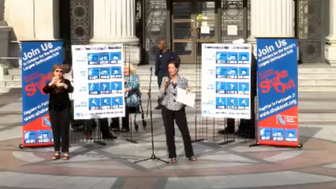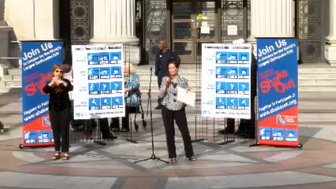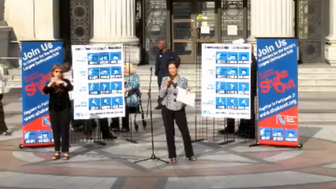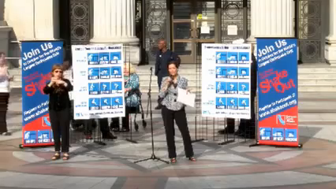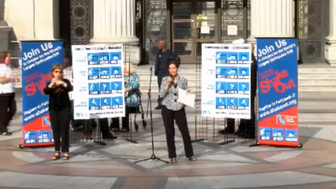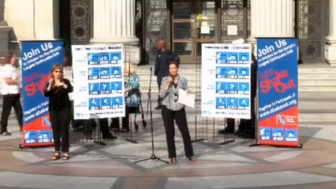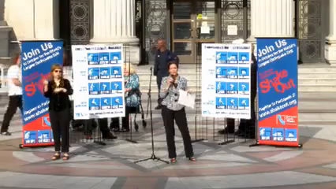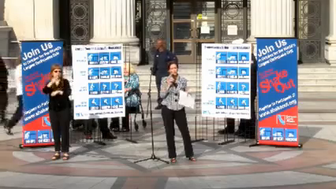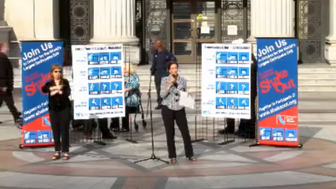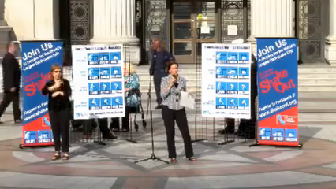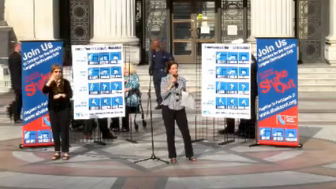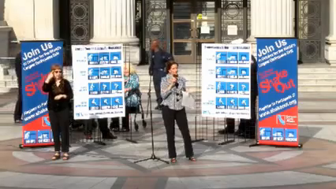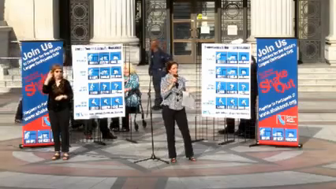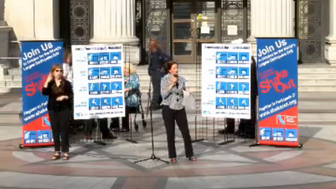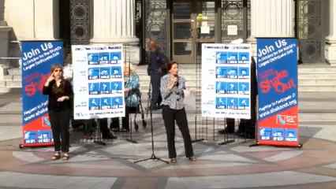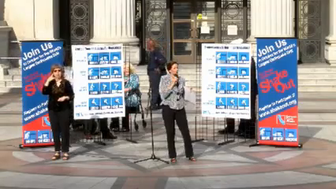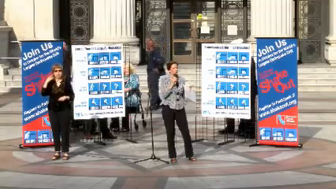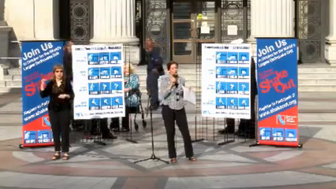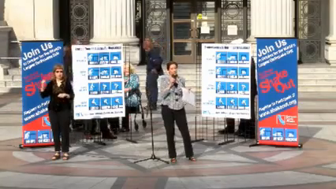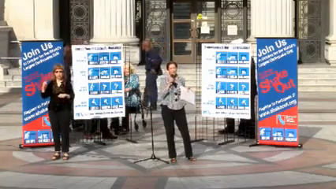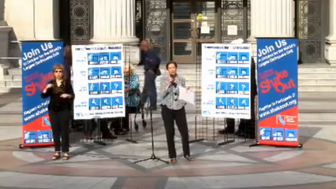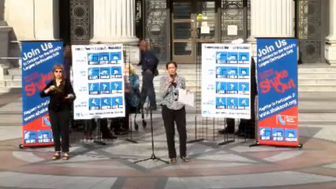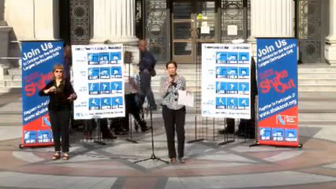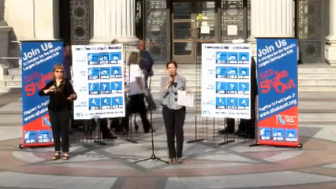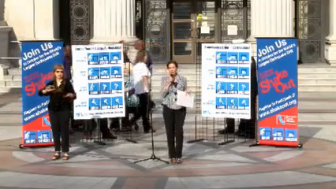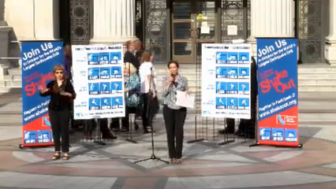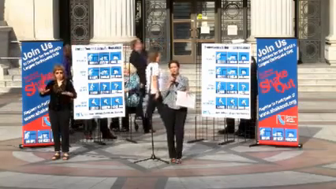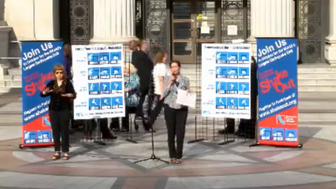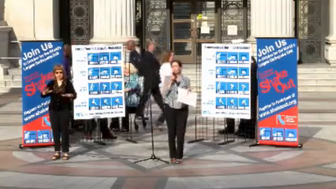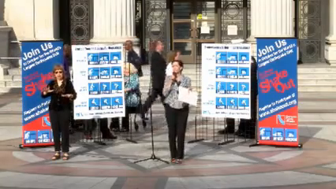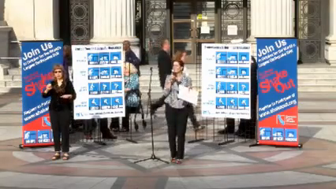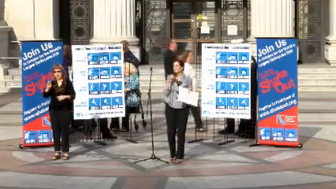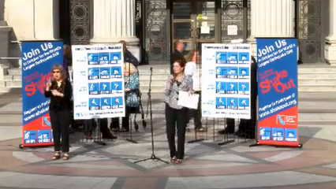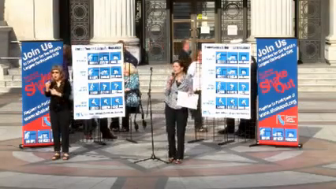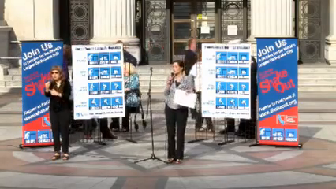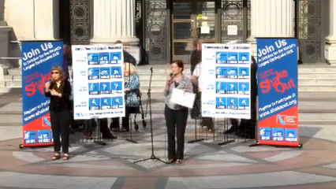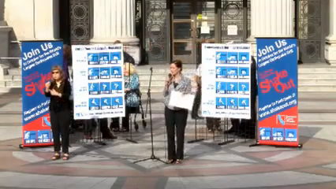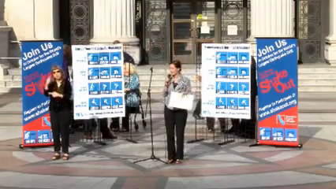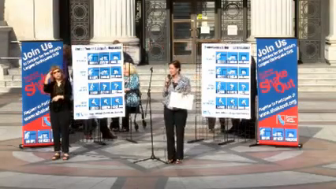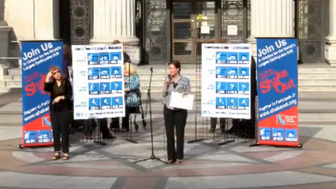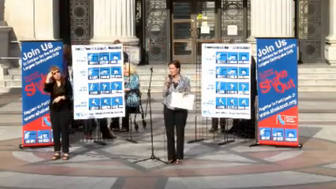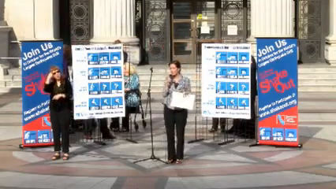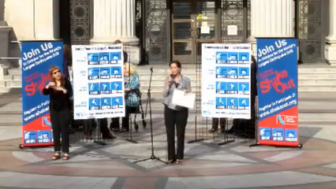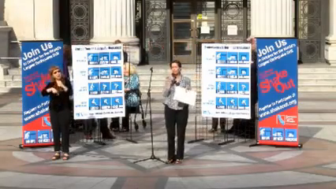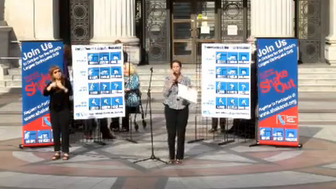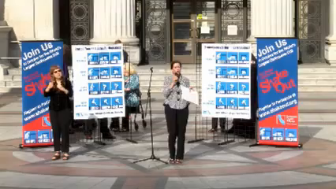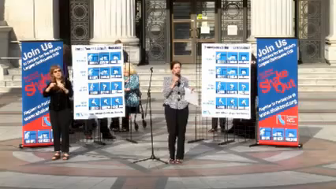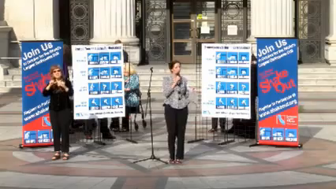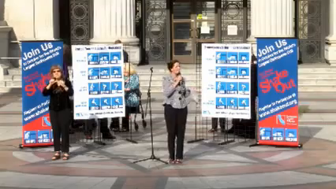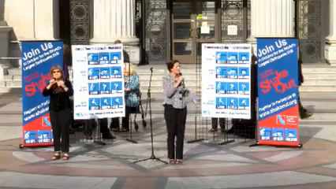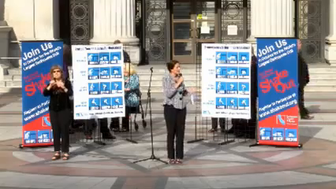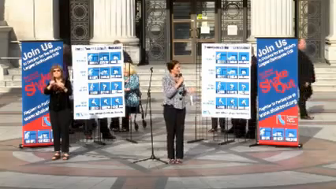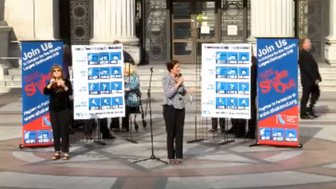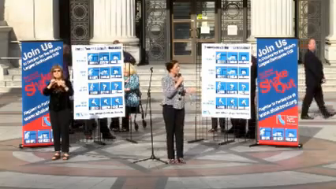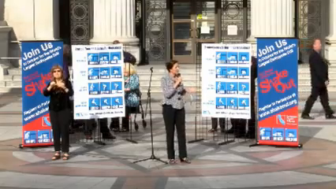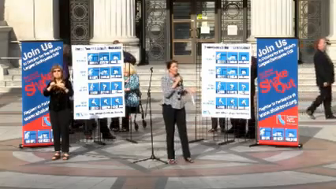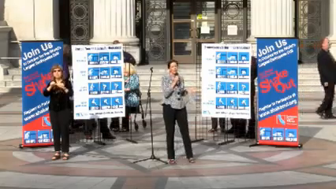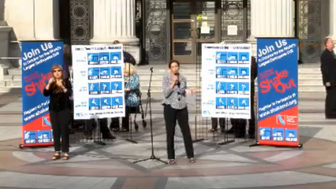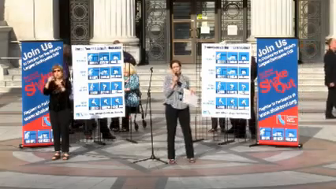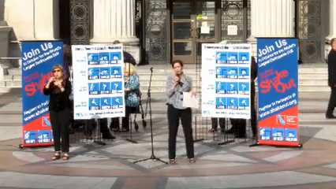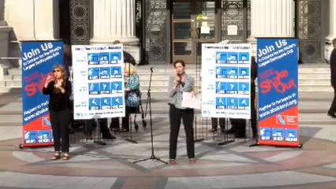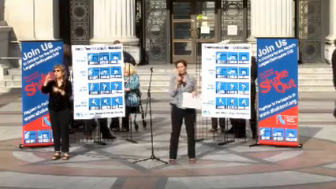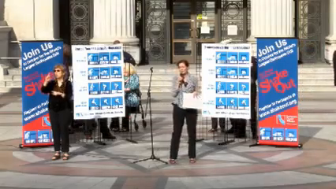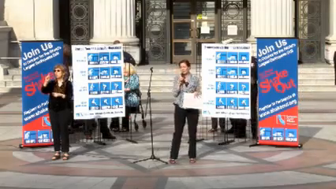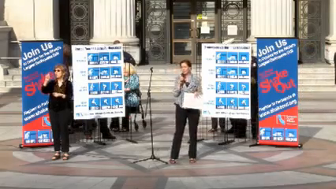for the California shakeout we're thinking about what resilience means in the full meaning of